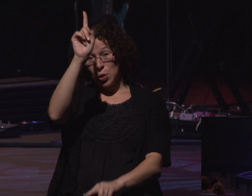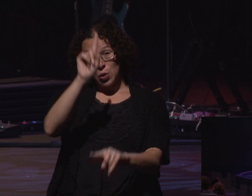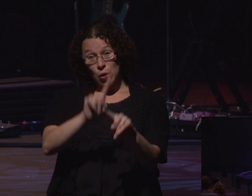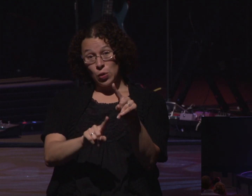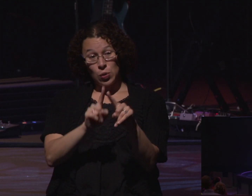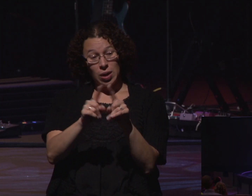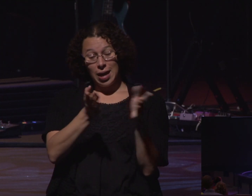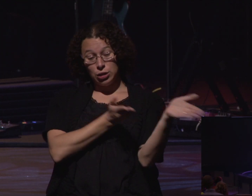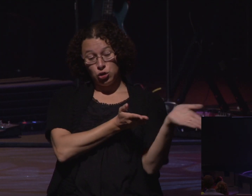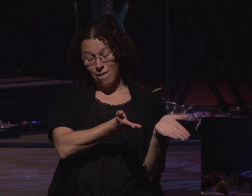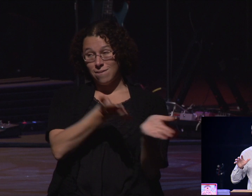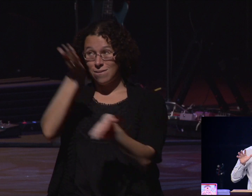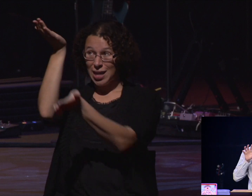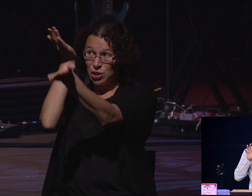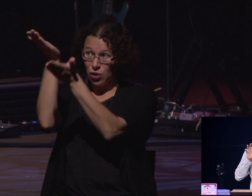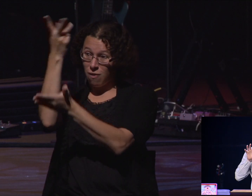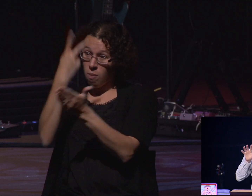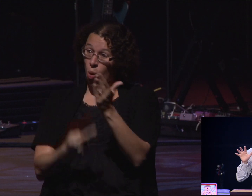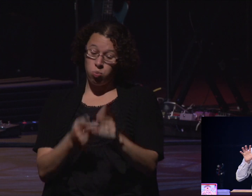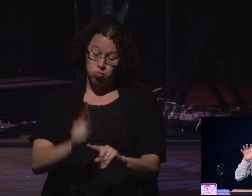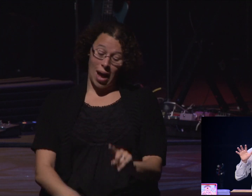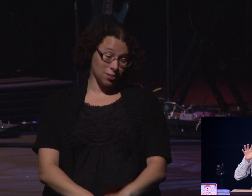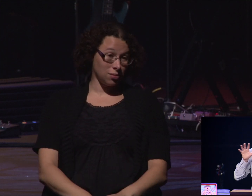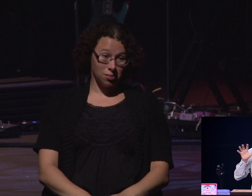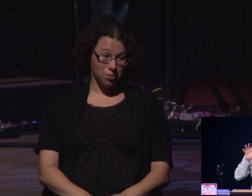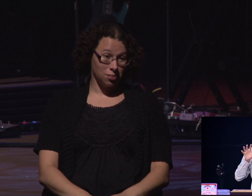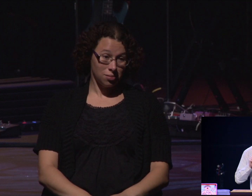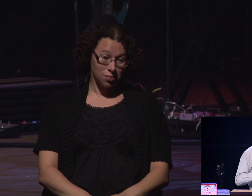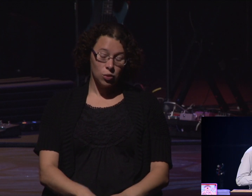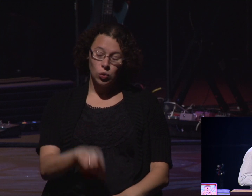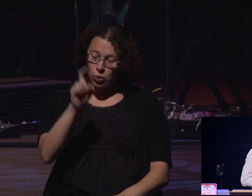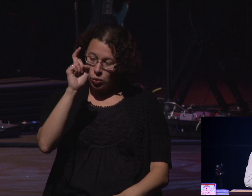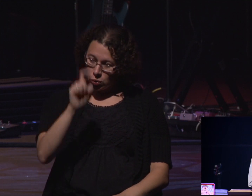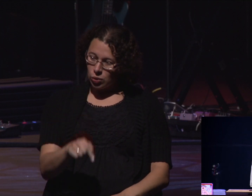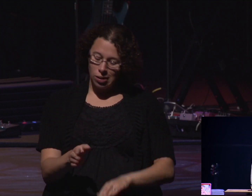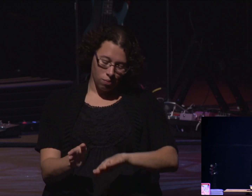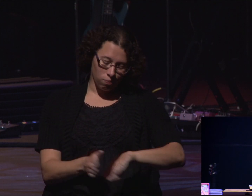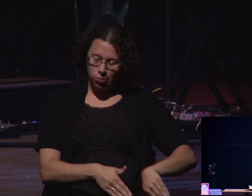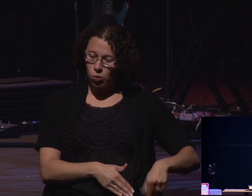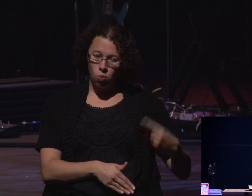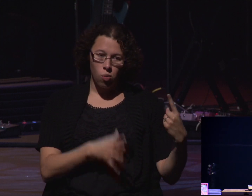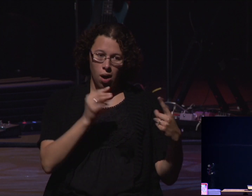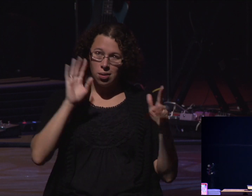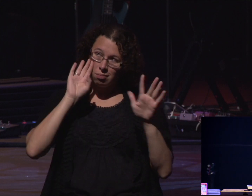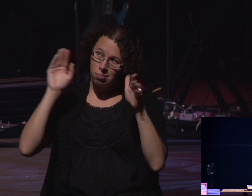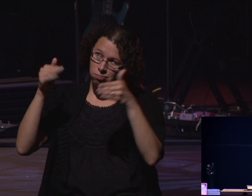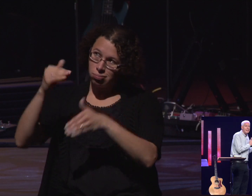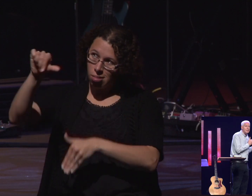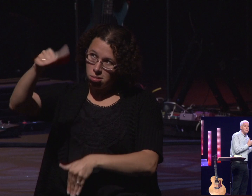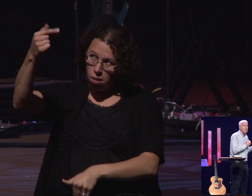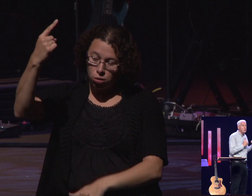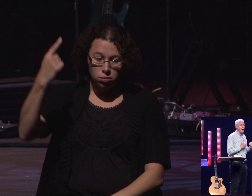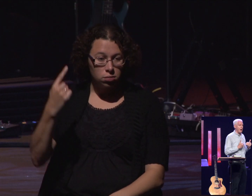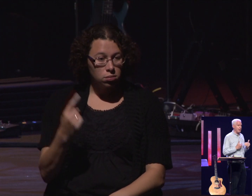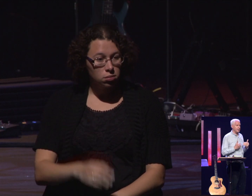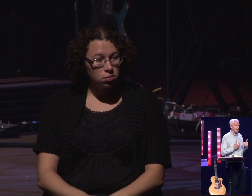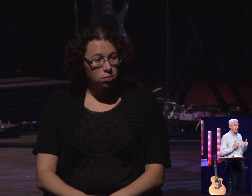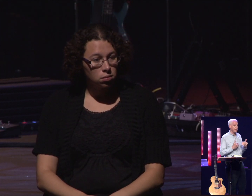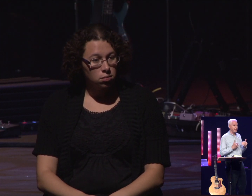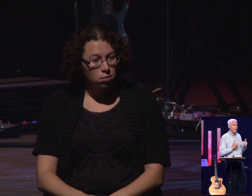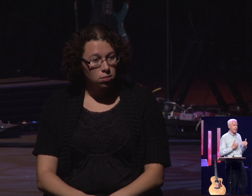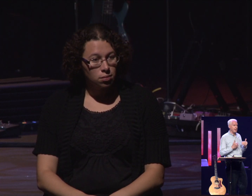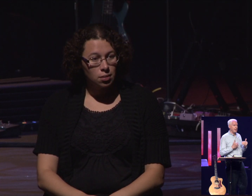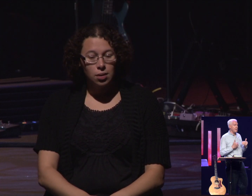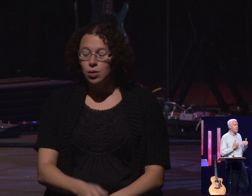love God. You find yourself divided today over what you should do. You need to pray that prayer of, God, create in me this new heart.